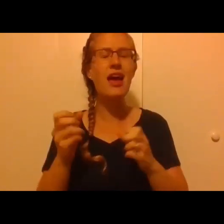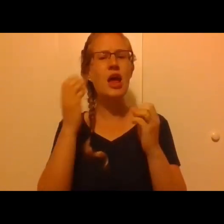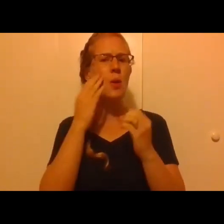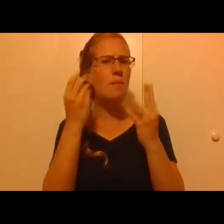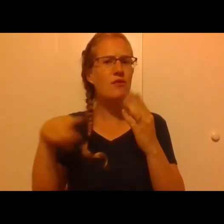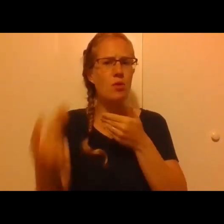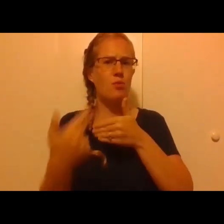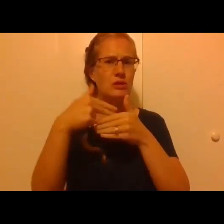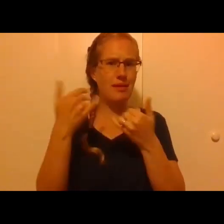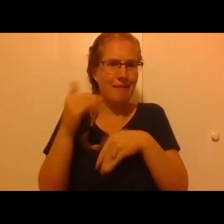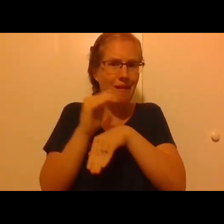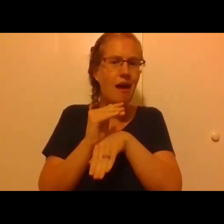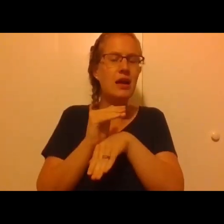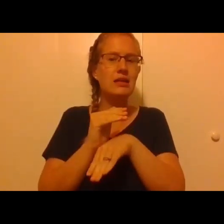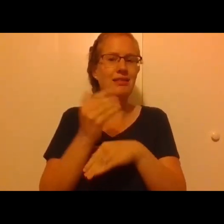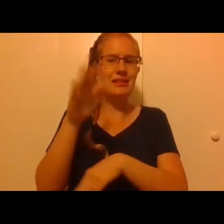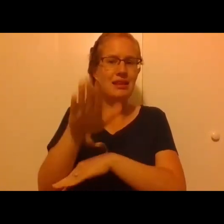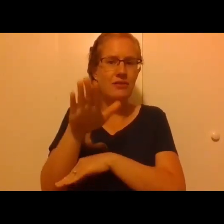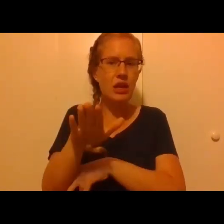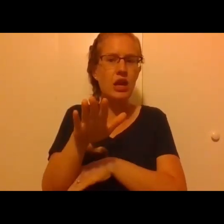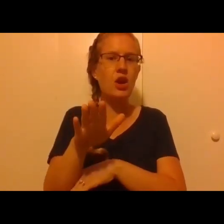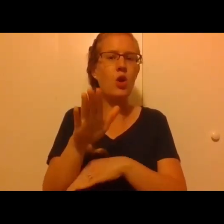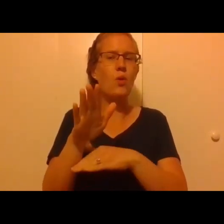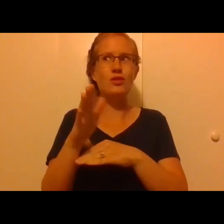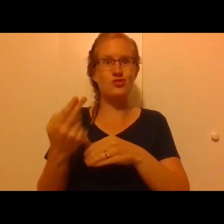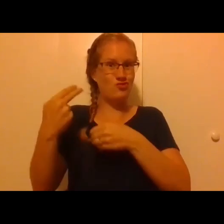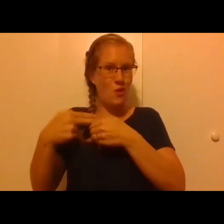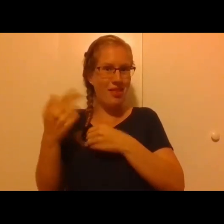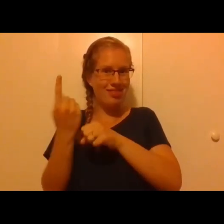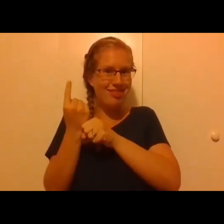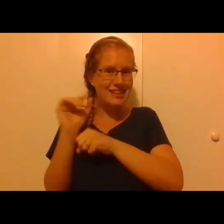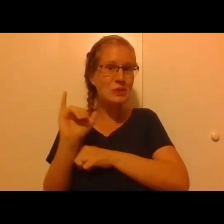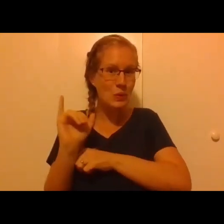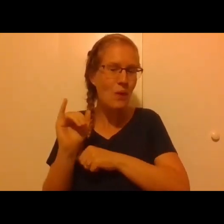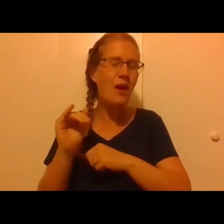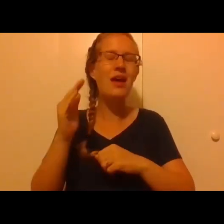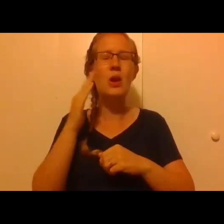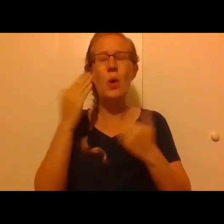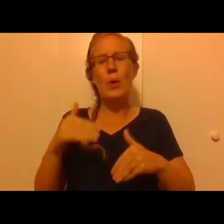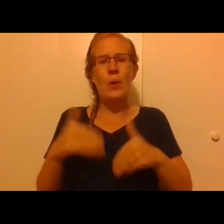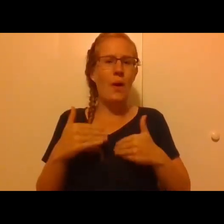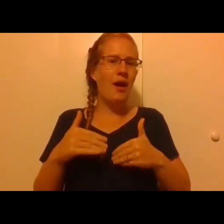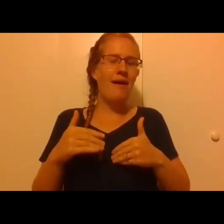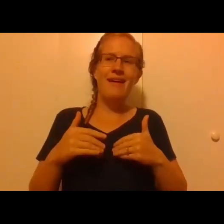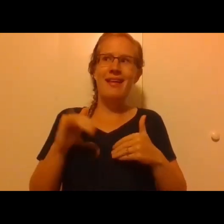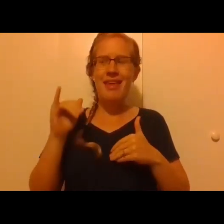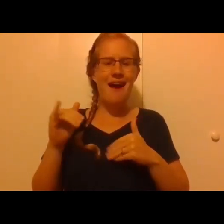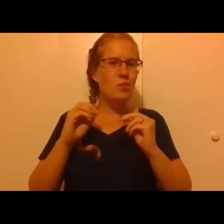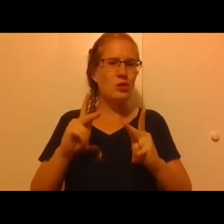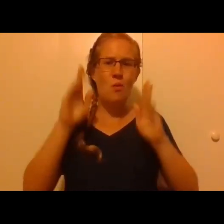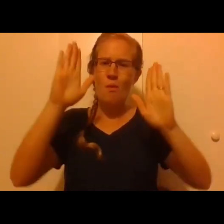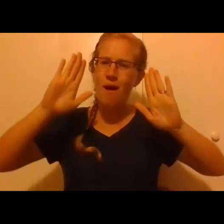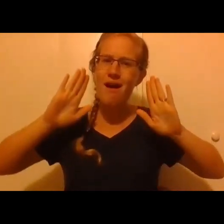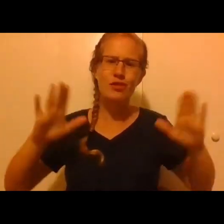right now in this evening were there with us last year and know that that was really just a wonderful opportunity